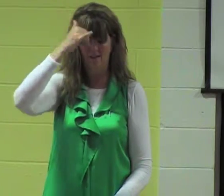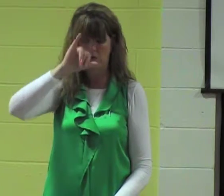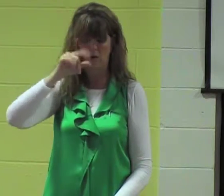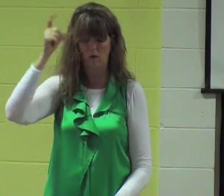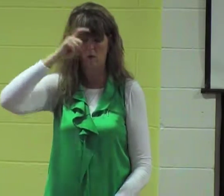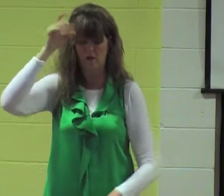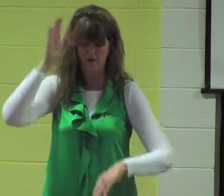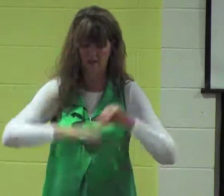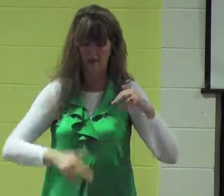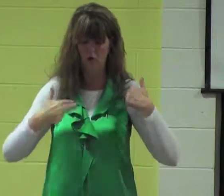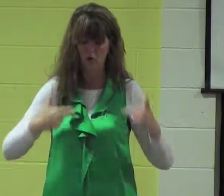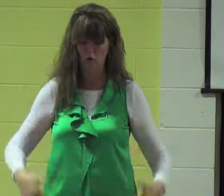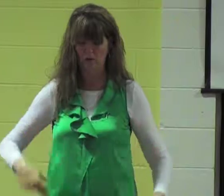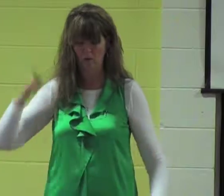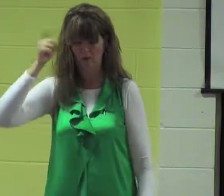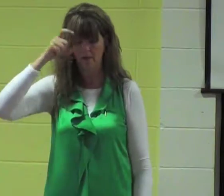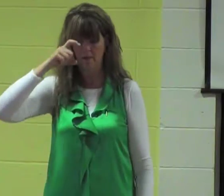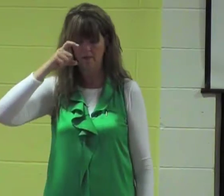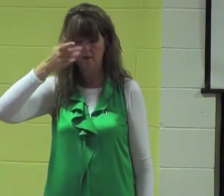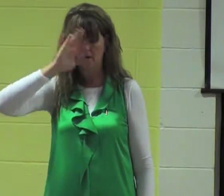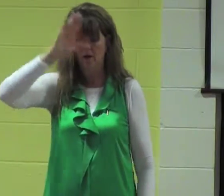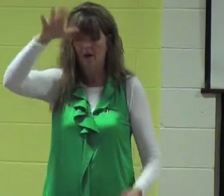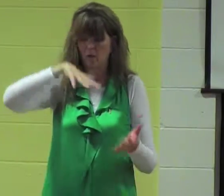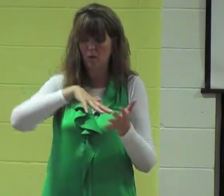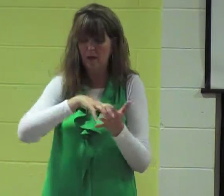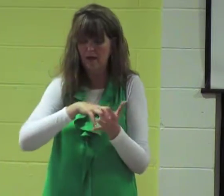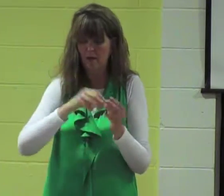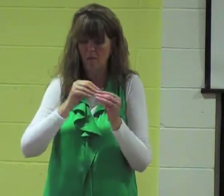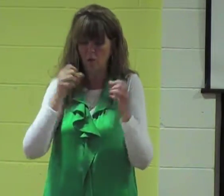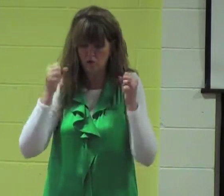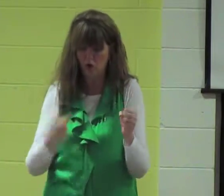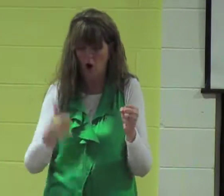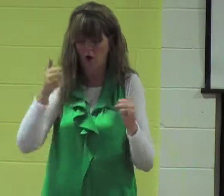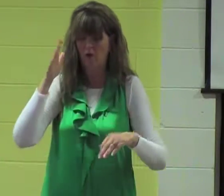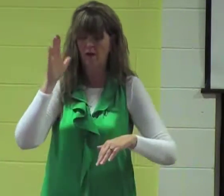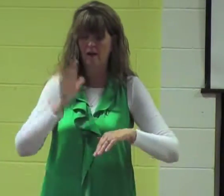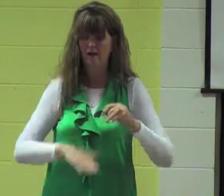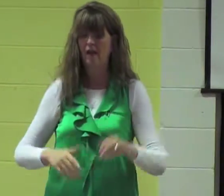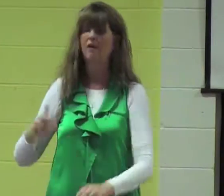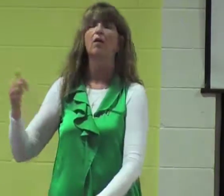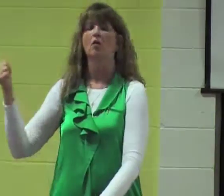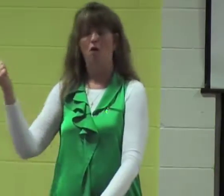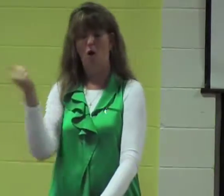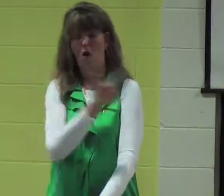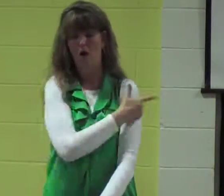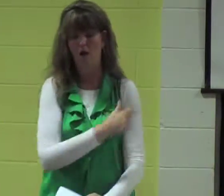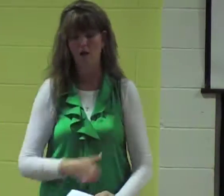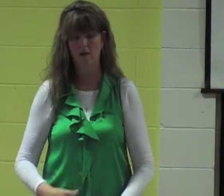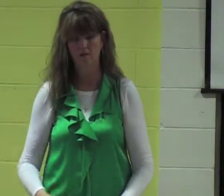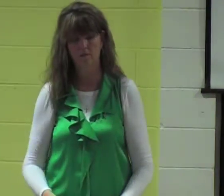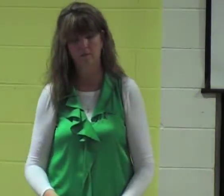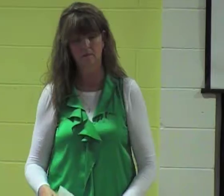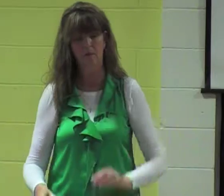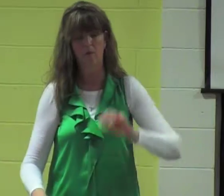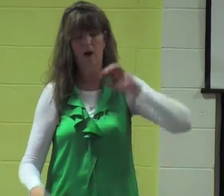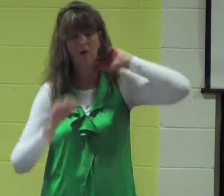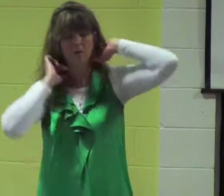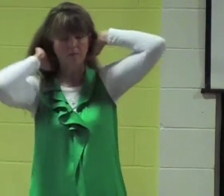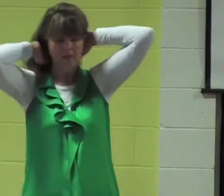of God for the foolishness of God is wiser than human wisdom and the weakness of God is stronger than human